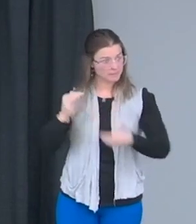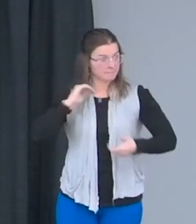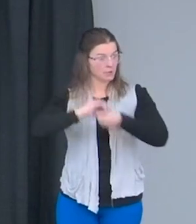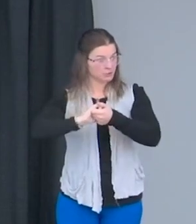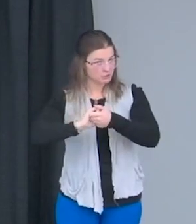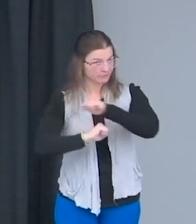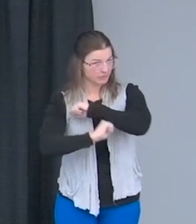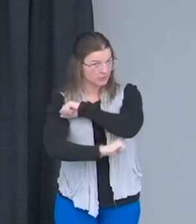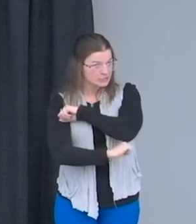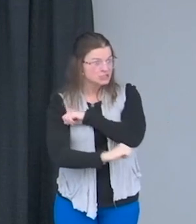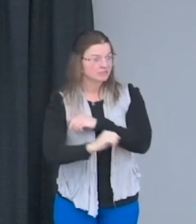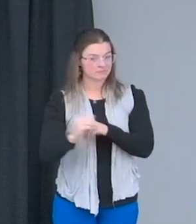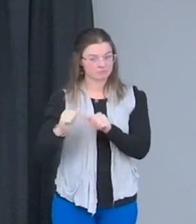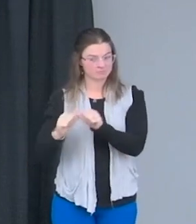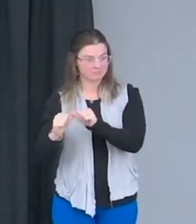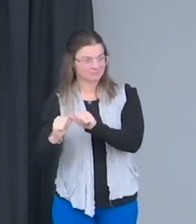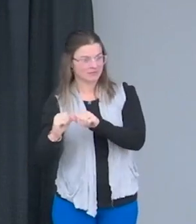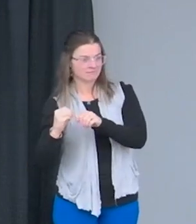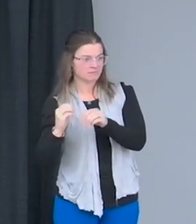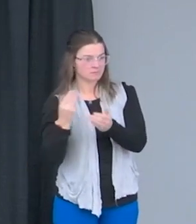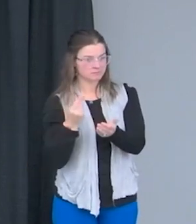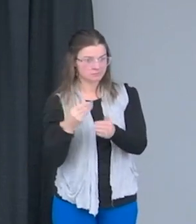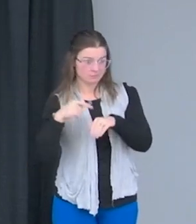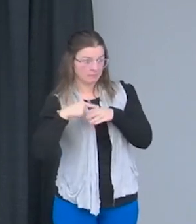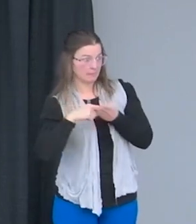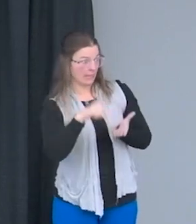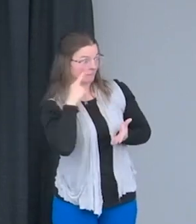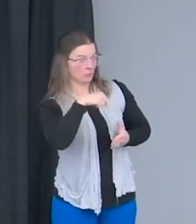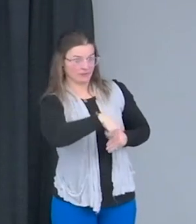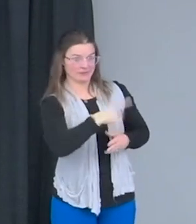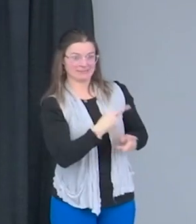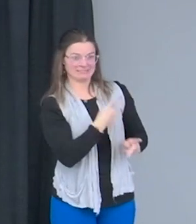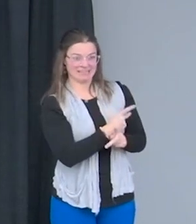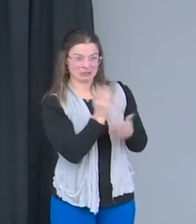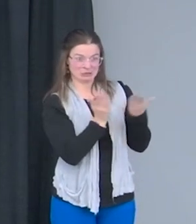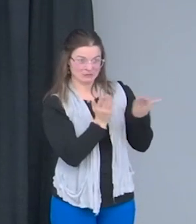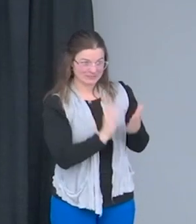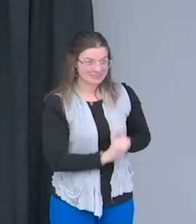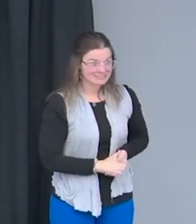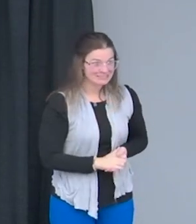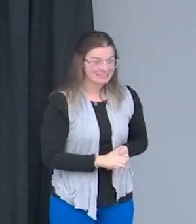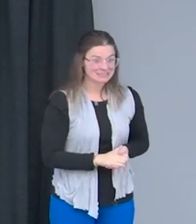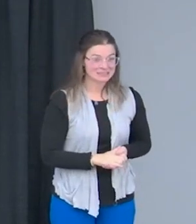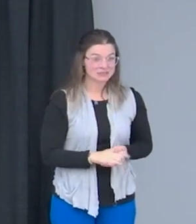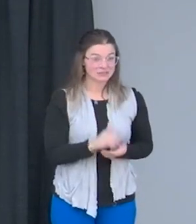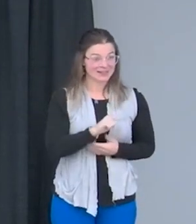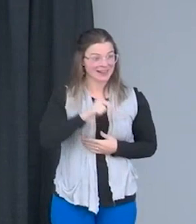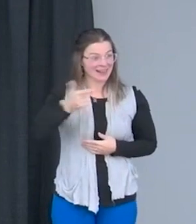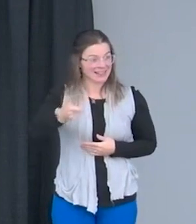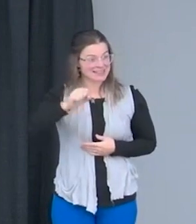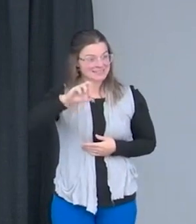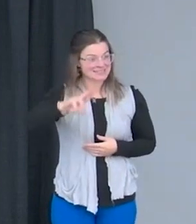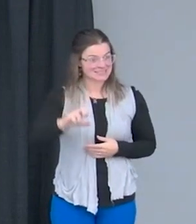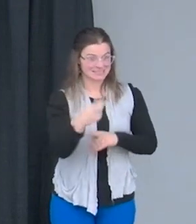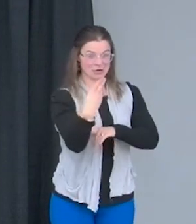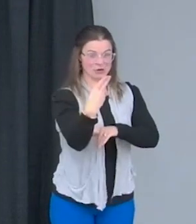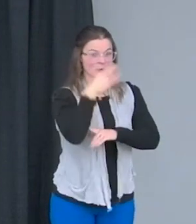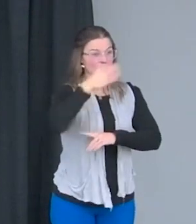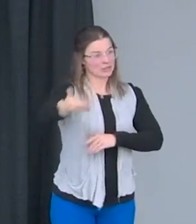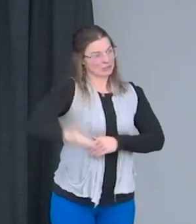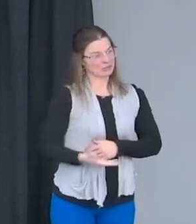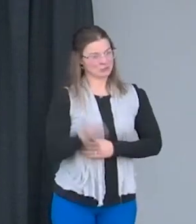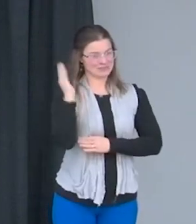continually fund these programs and services. And at that, I'm turning it over to Sarah to introduce our